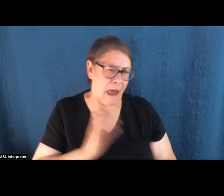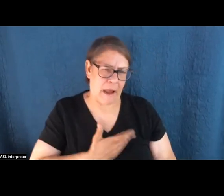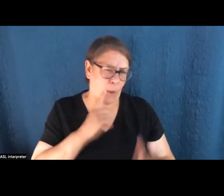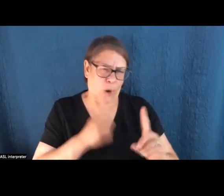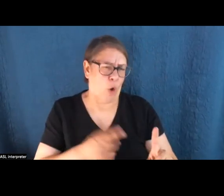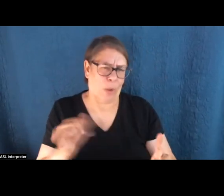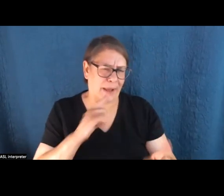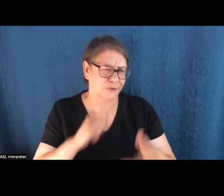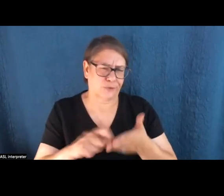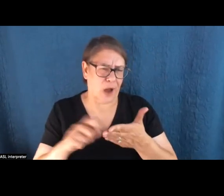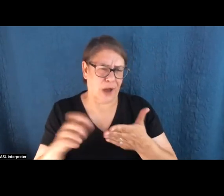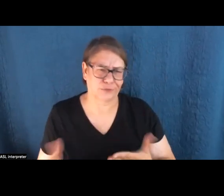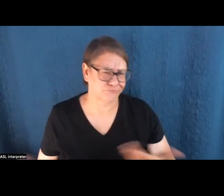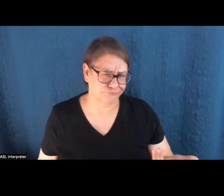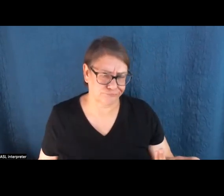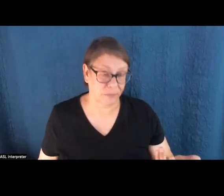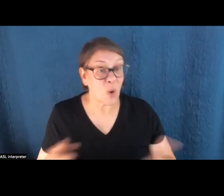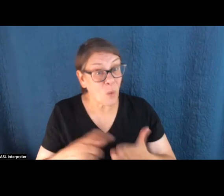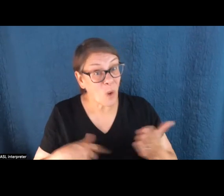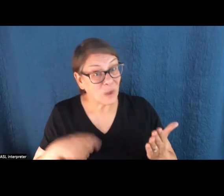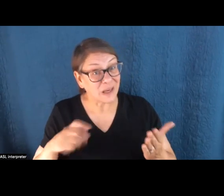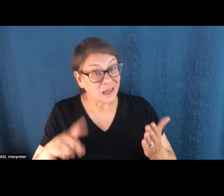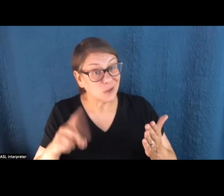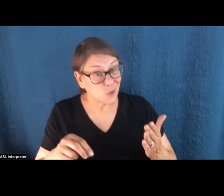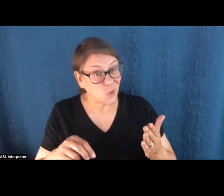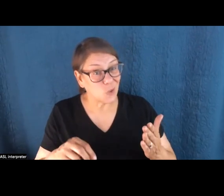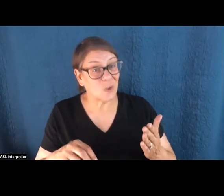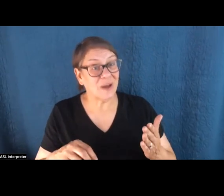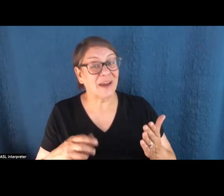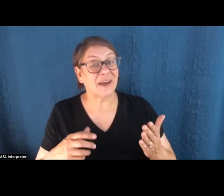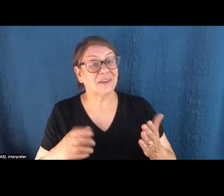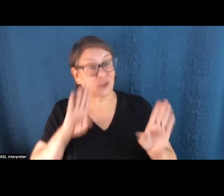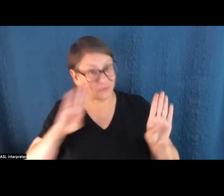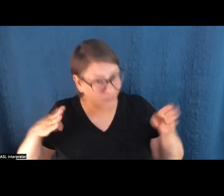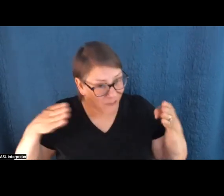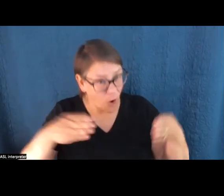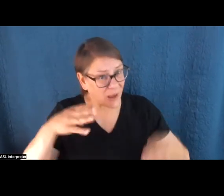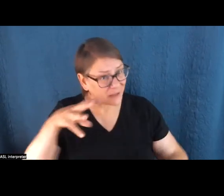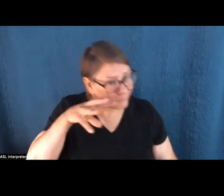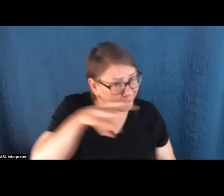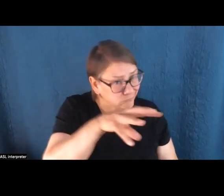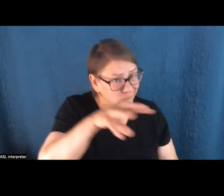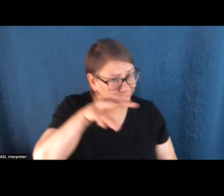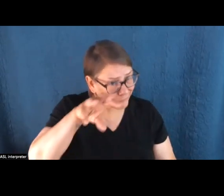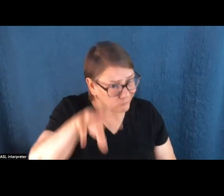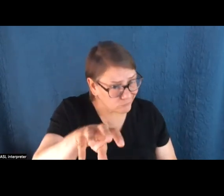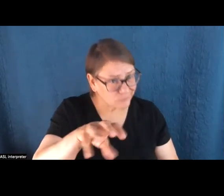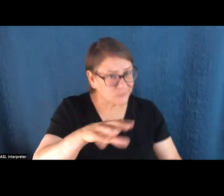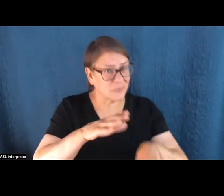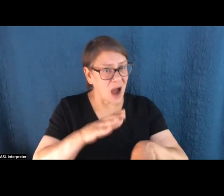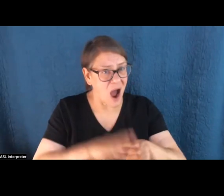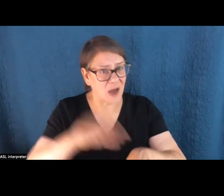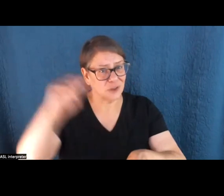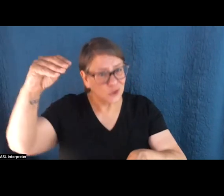journalists. We, you know, what we really need to do is just make these realities about climate and clean energy and fossil fuels and pollution as clear as we